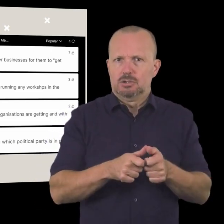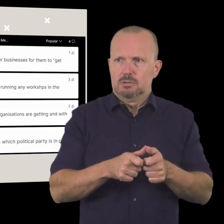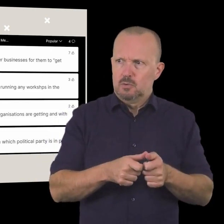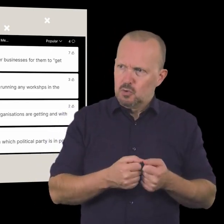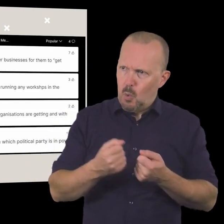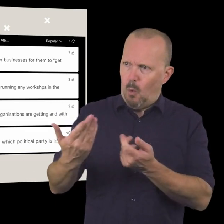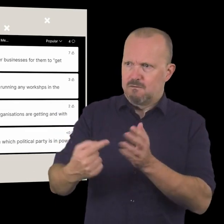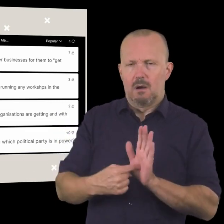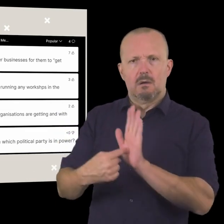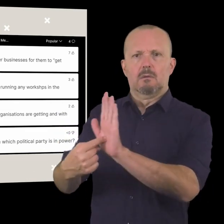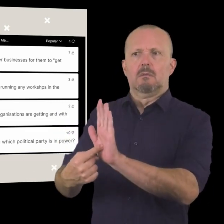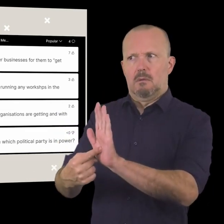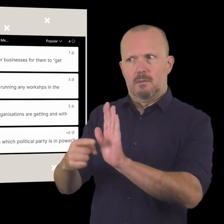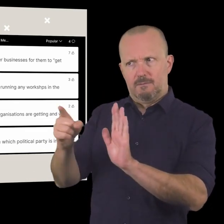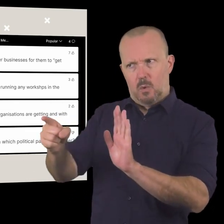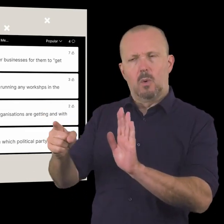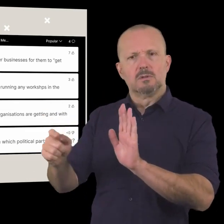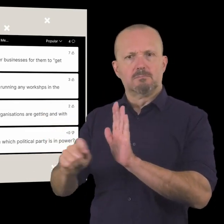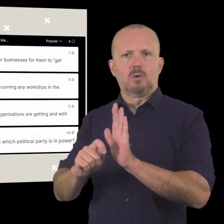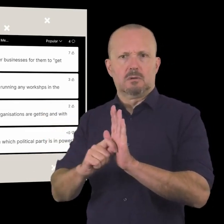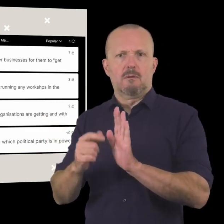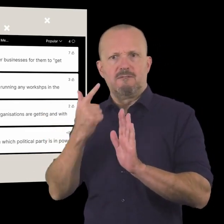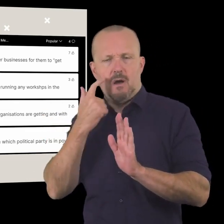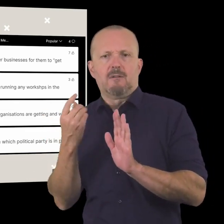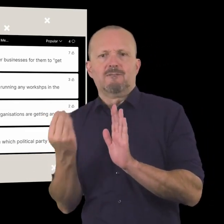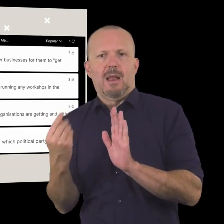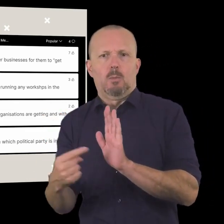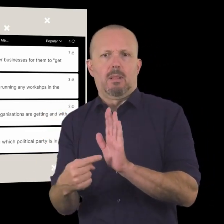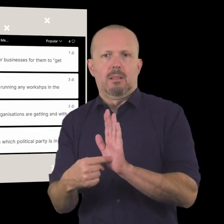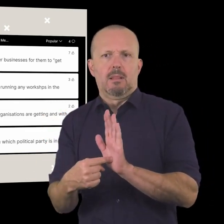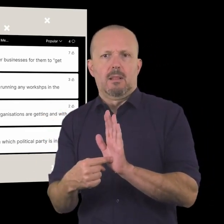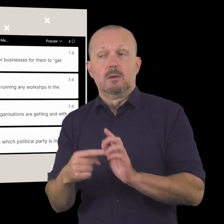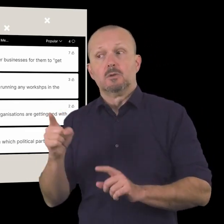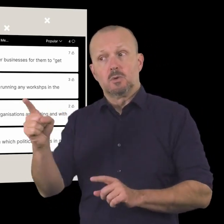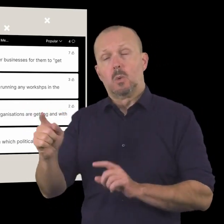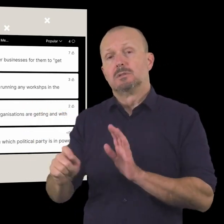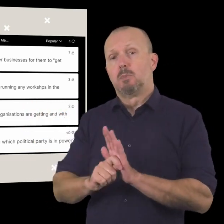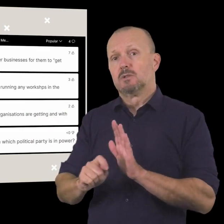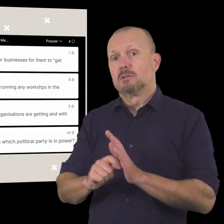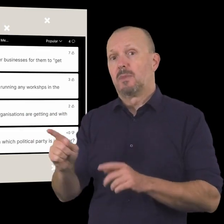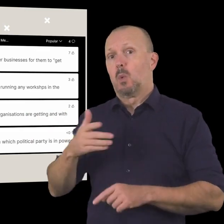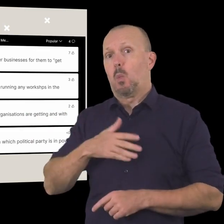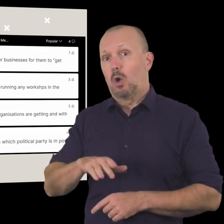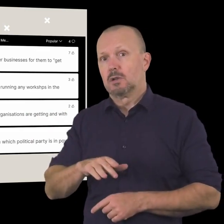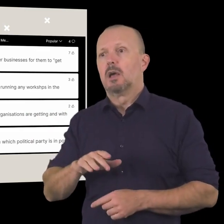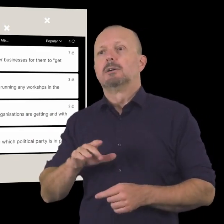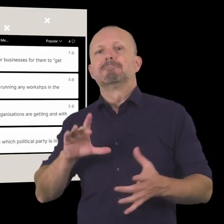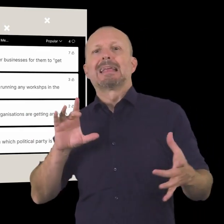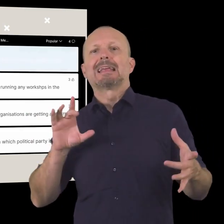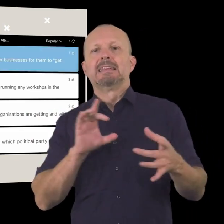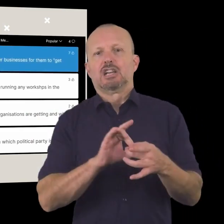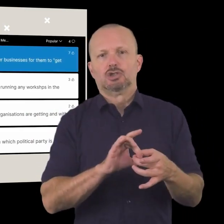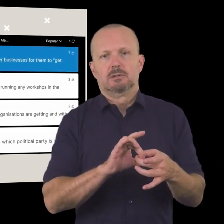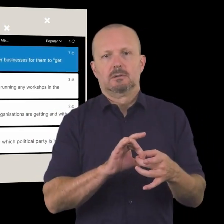to offer something that is of benefit and value for your sponsor but what people our sponsors are looking for is the